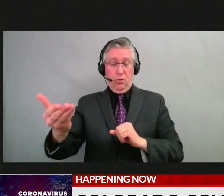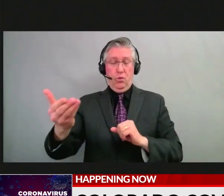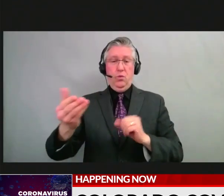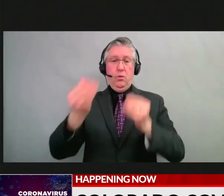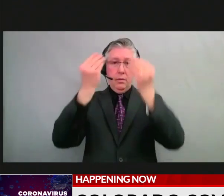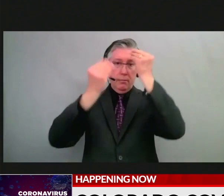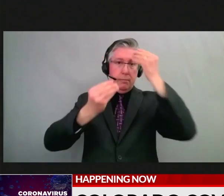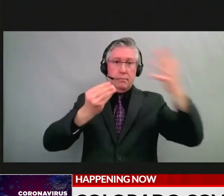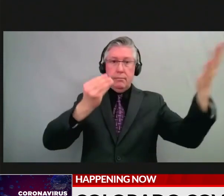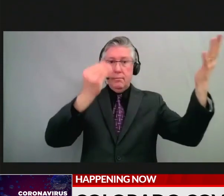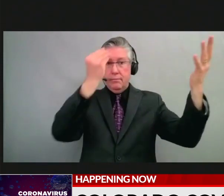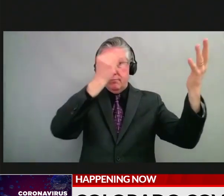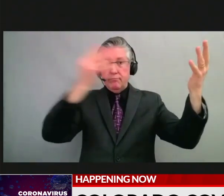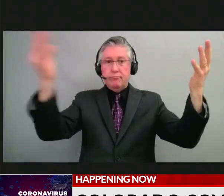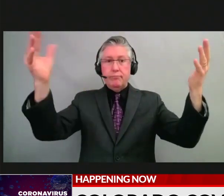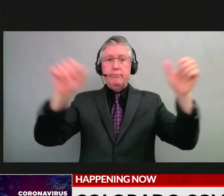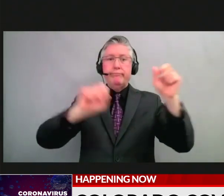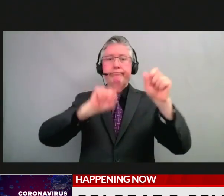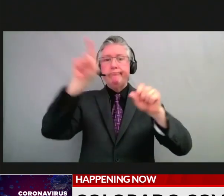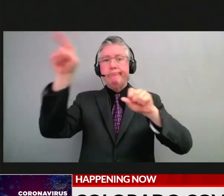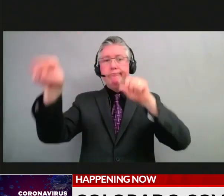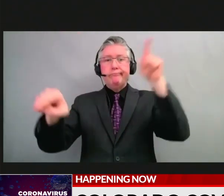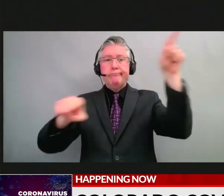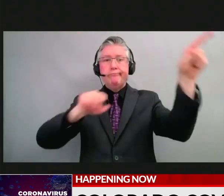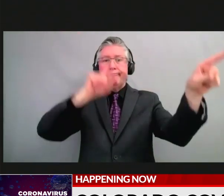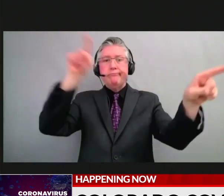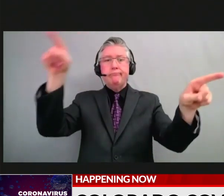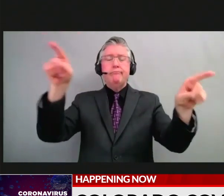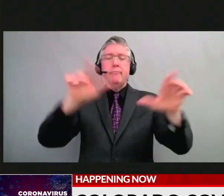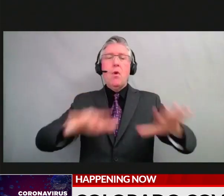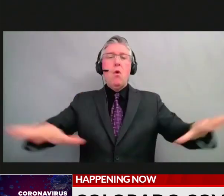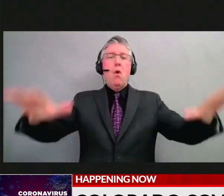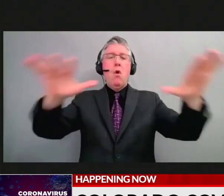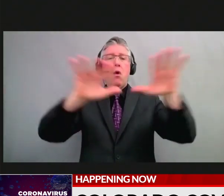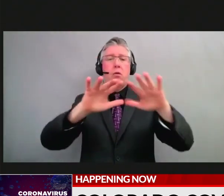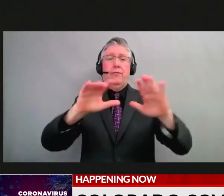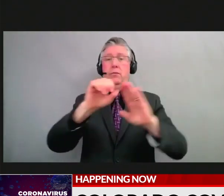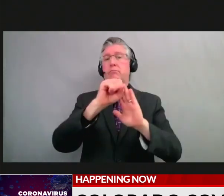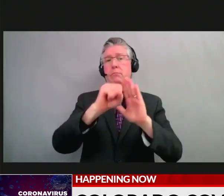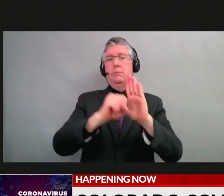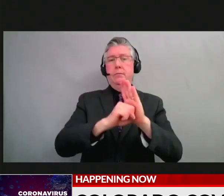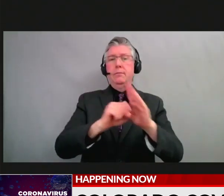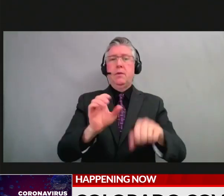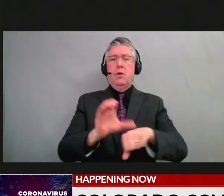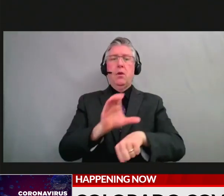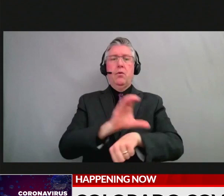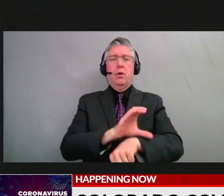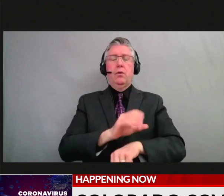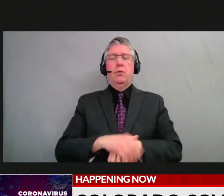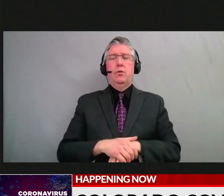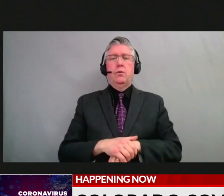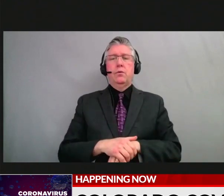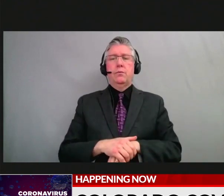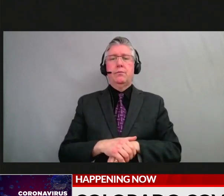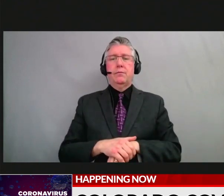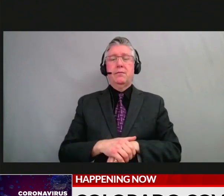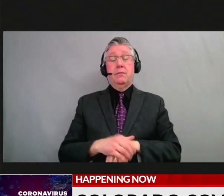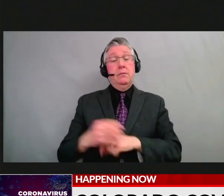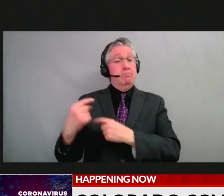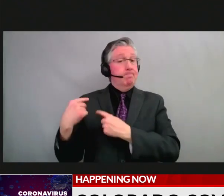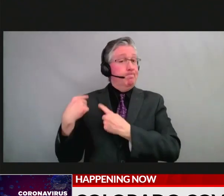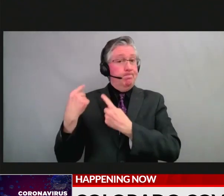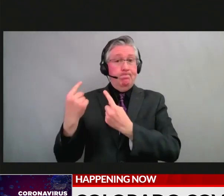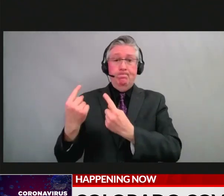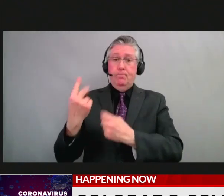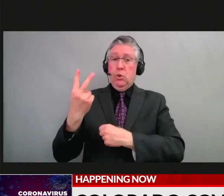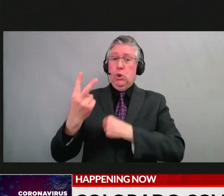get the message out to all Coloradans. And we know that the last two years have been incredibly